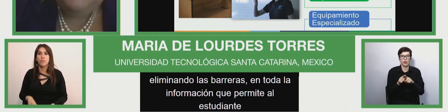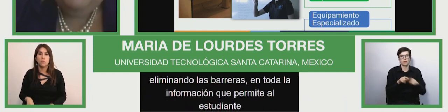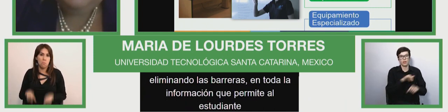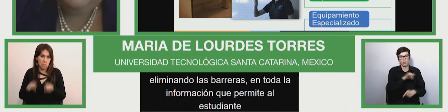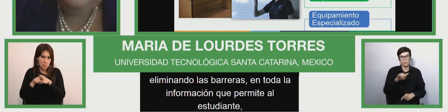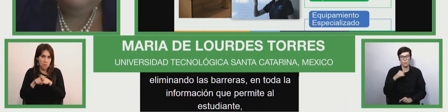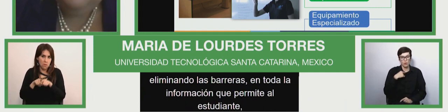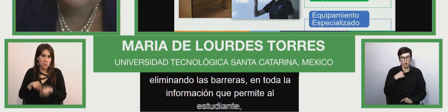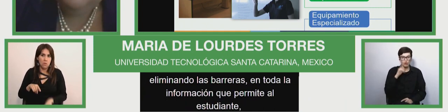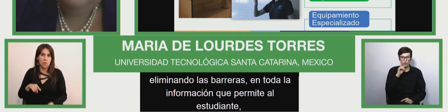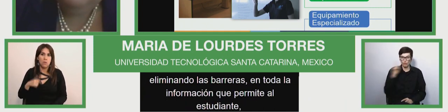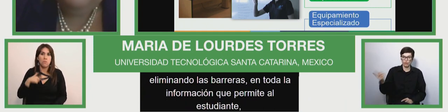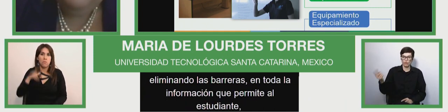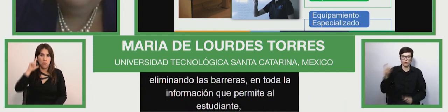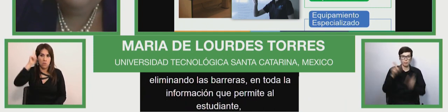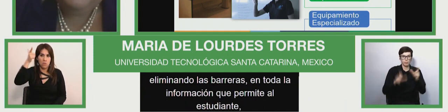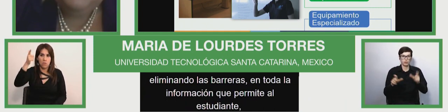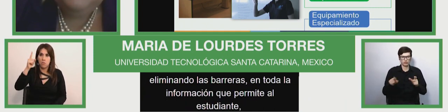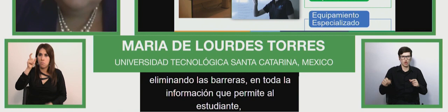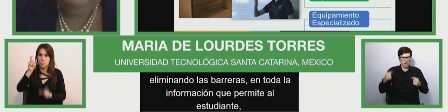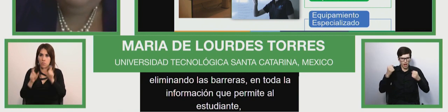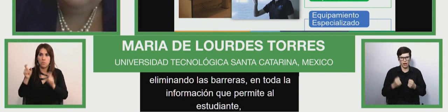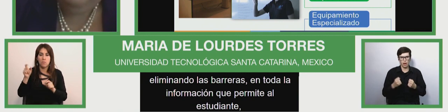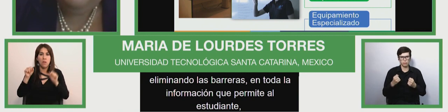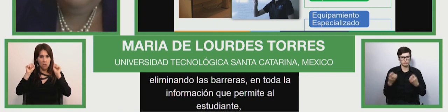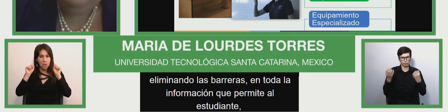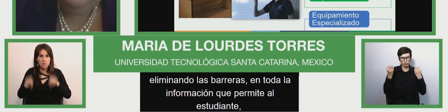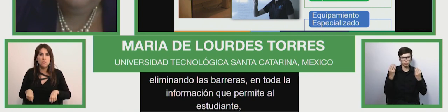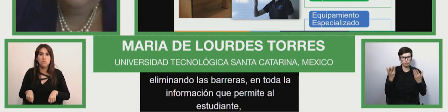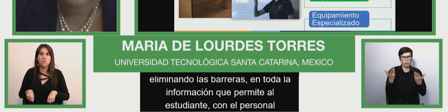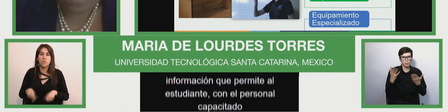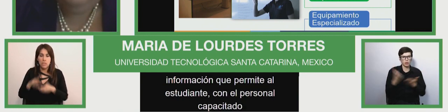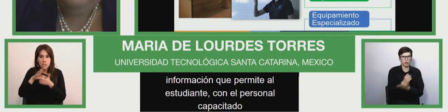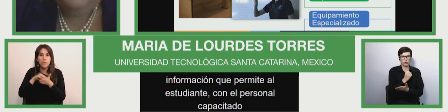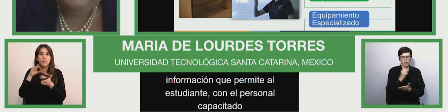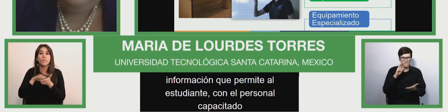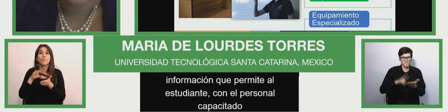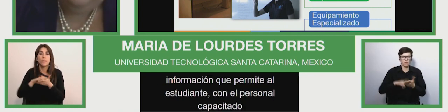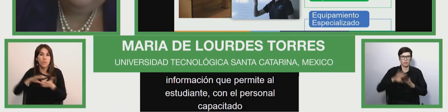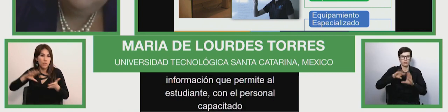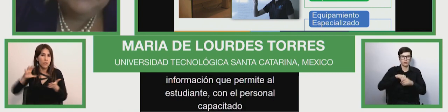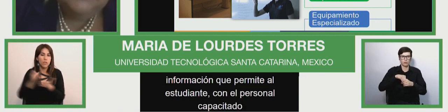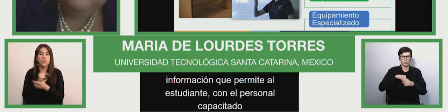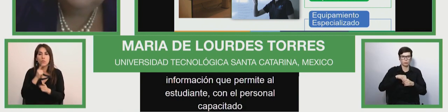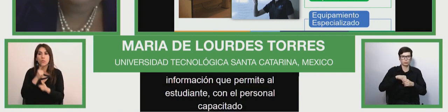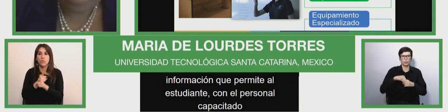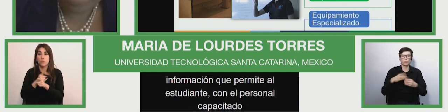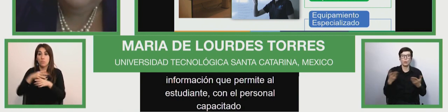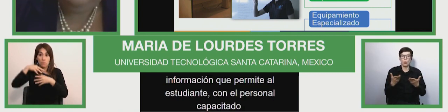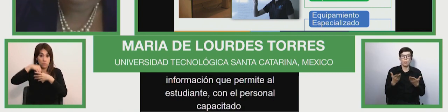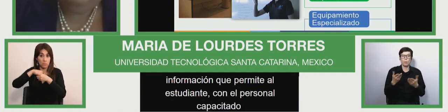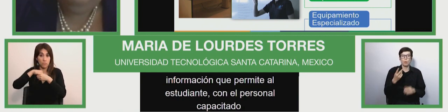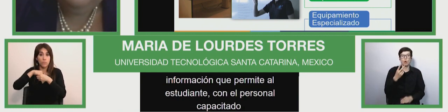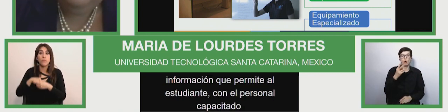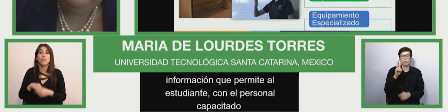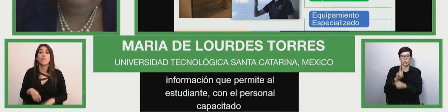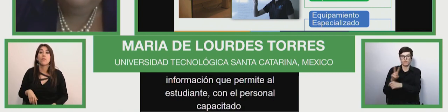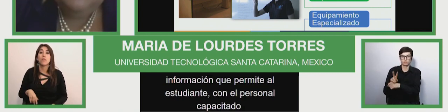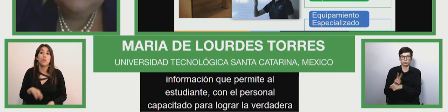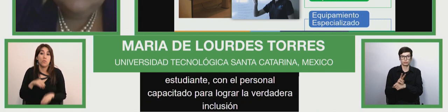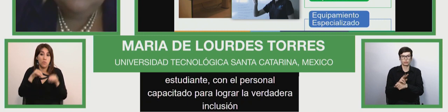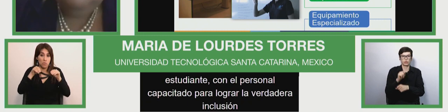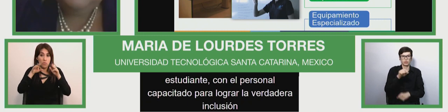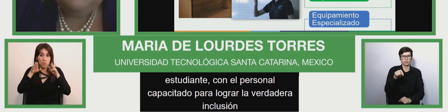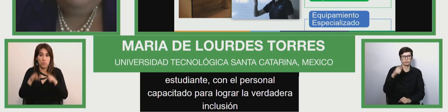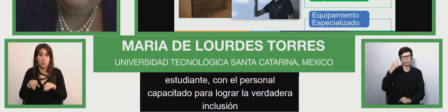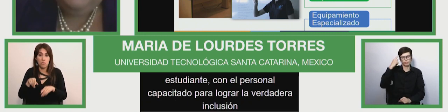access to all information that the student may have at the same time we